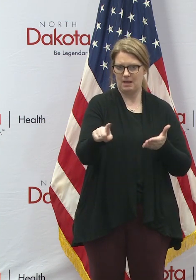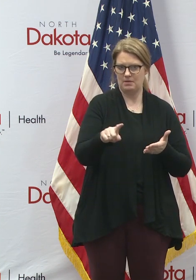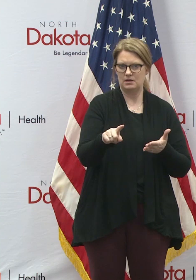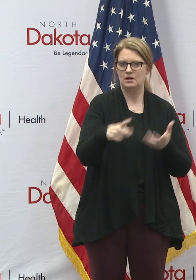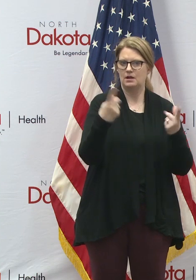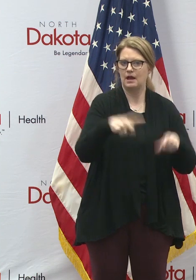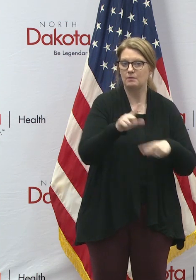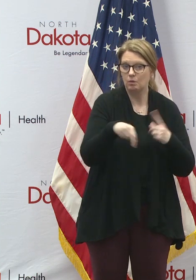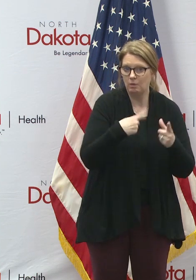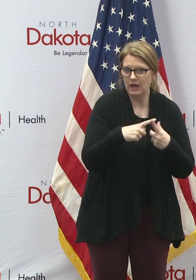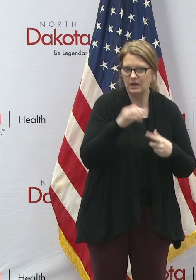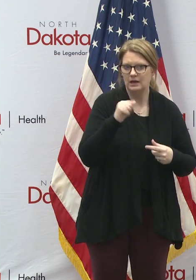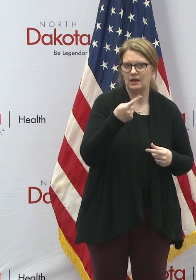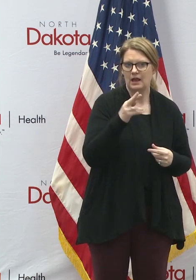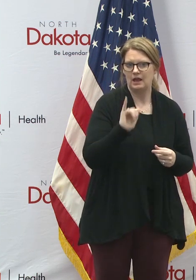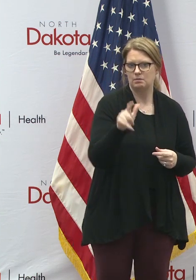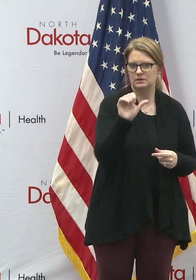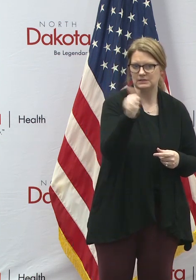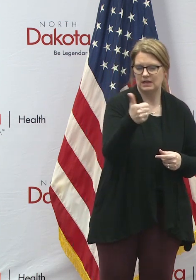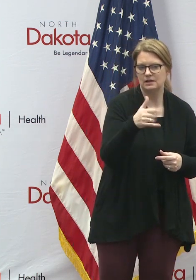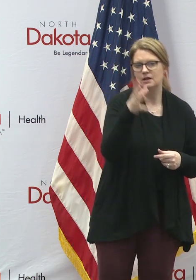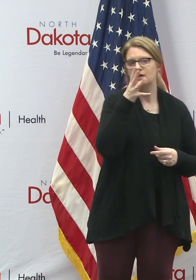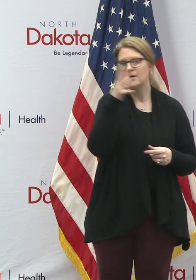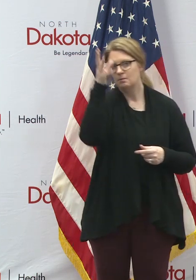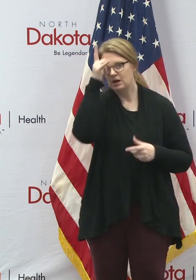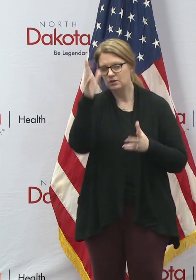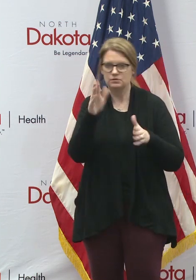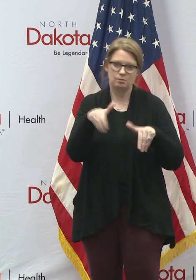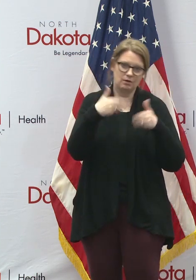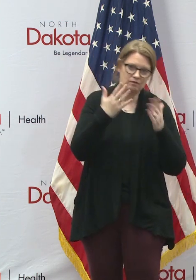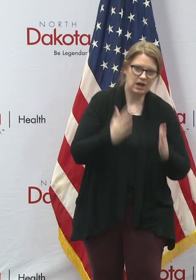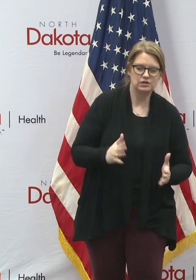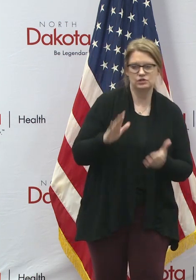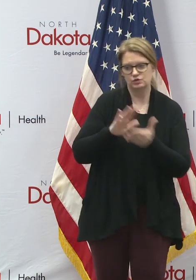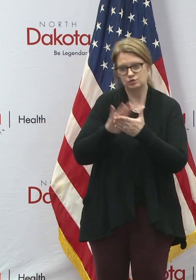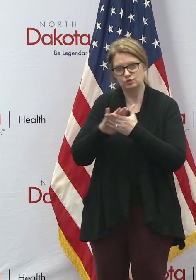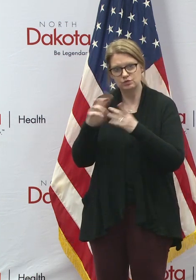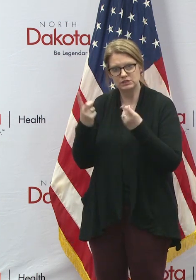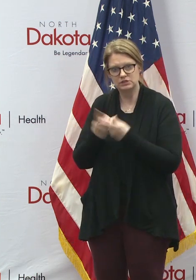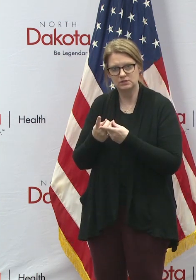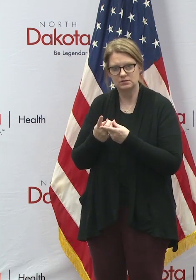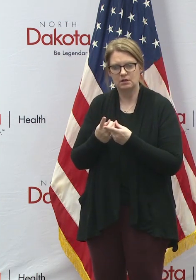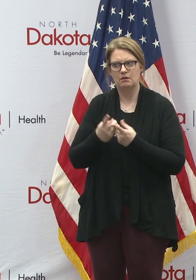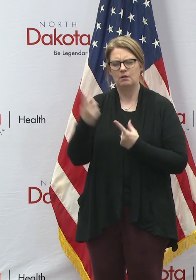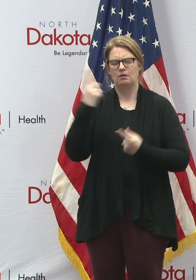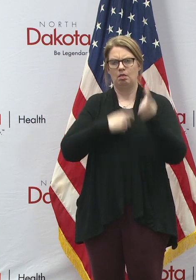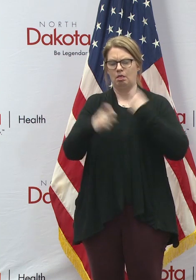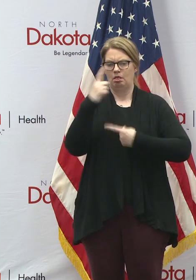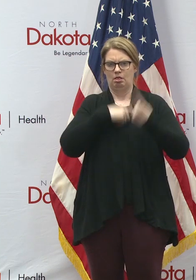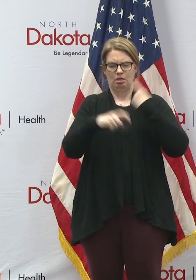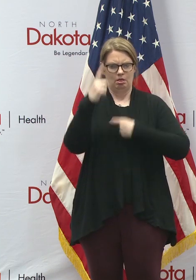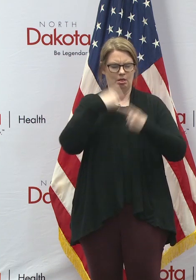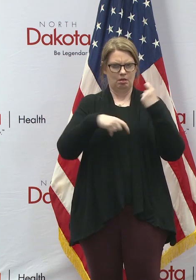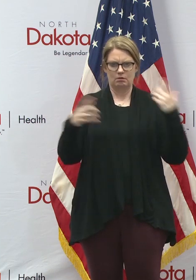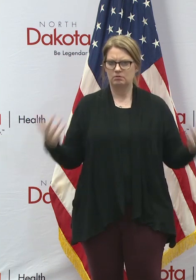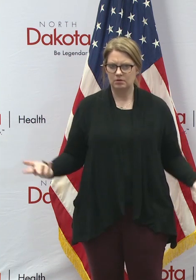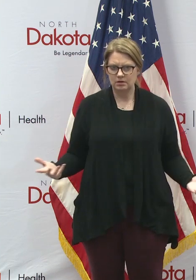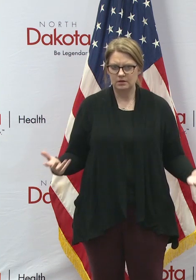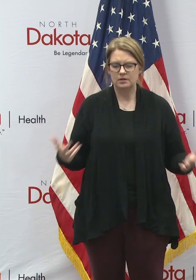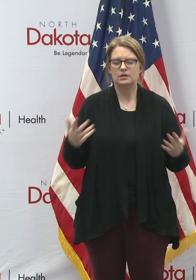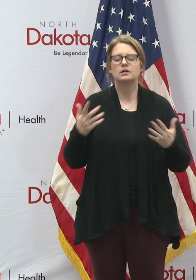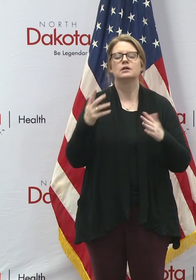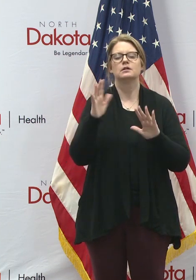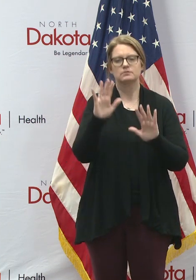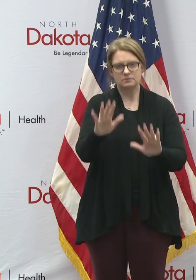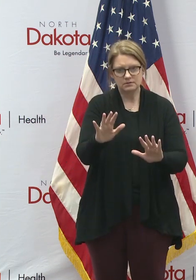10th. We know that parents, providers, school districts and employers will have lots of questions about this. We appreciate those